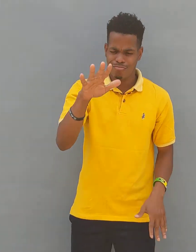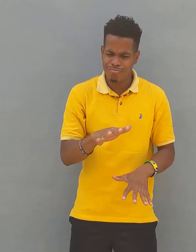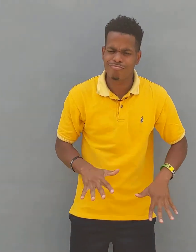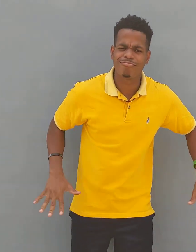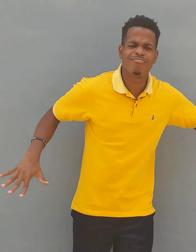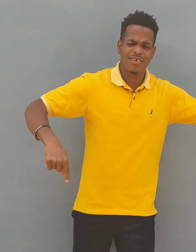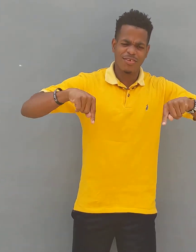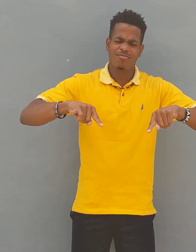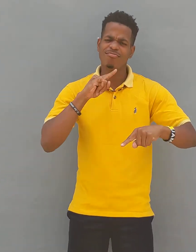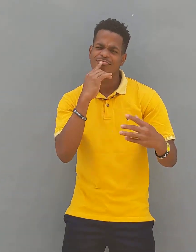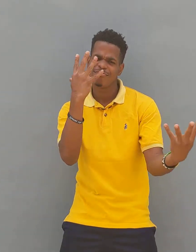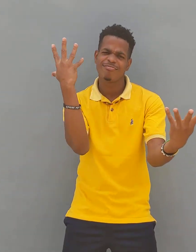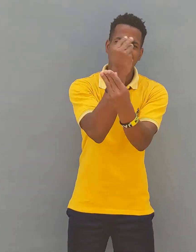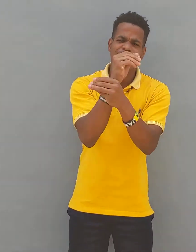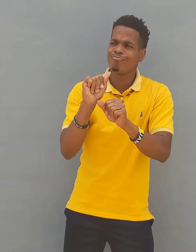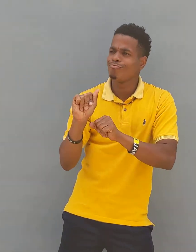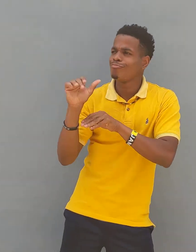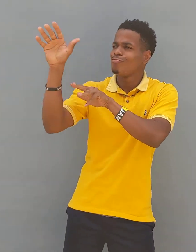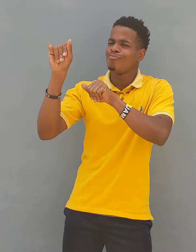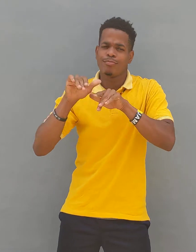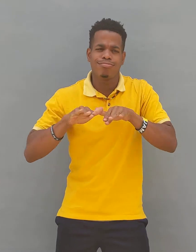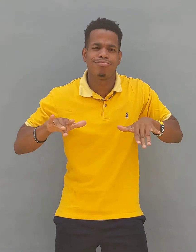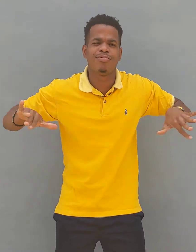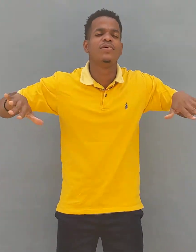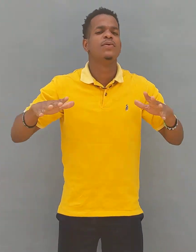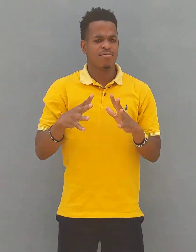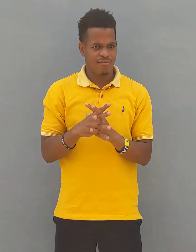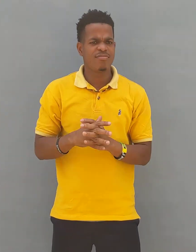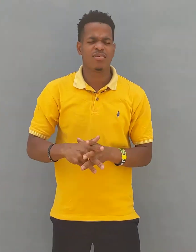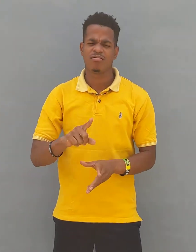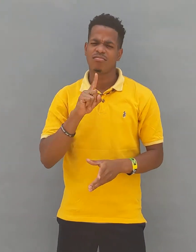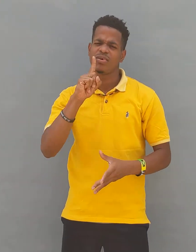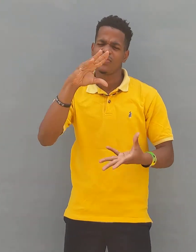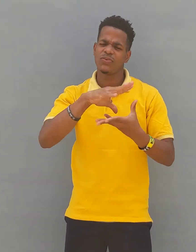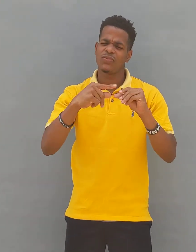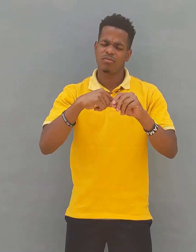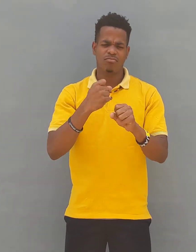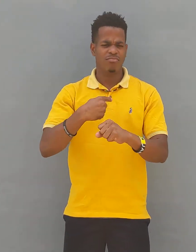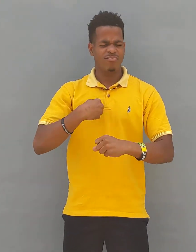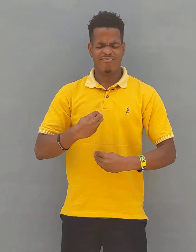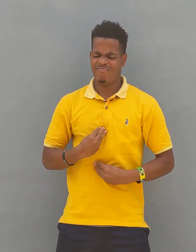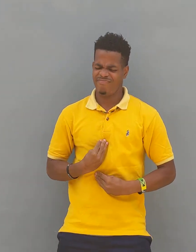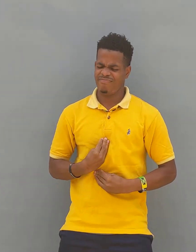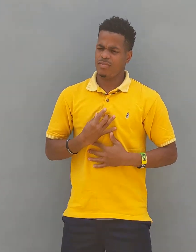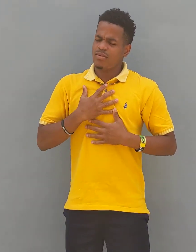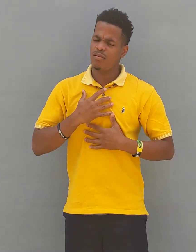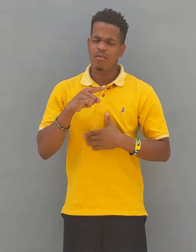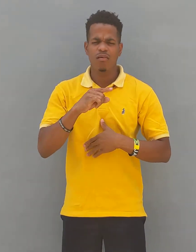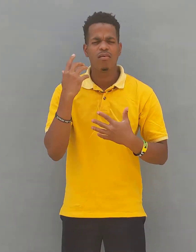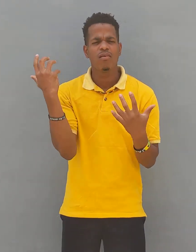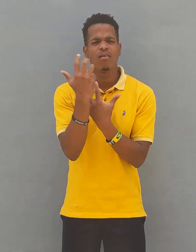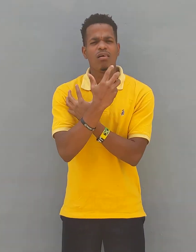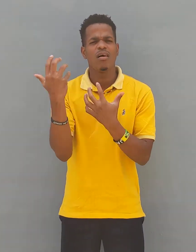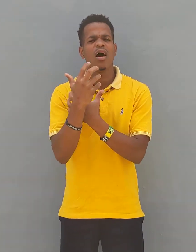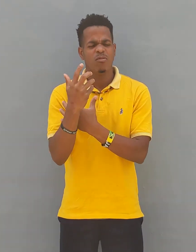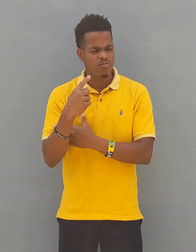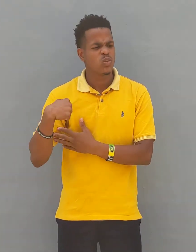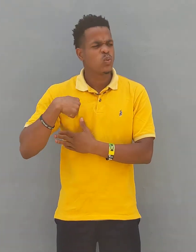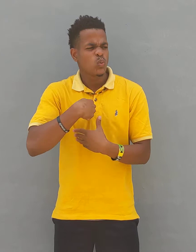Hello. We're here on Outreach in this beautiful area, mountains, and I just want to share a